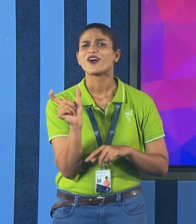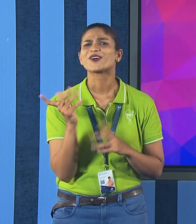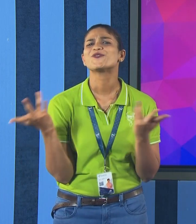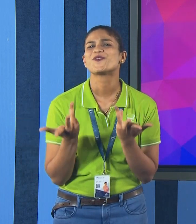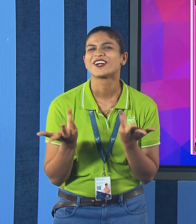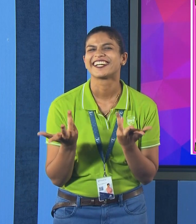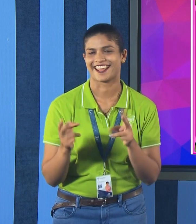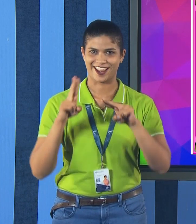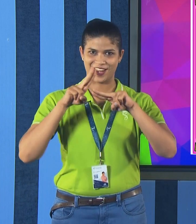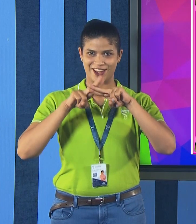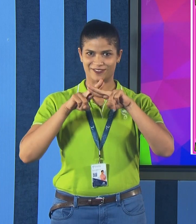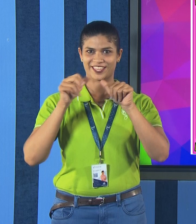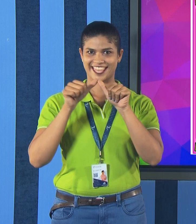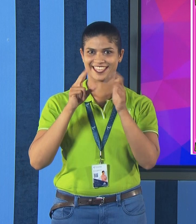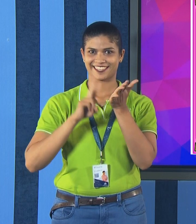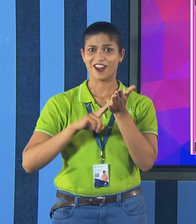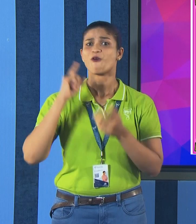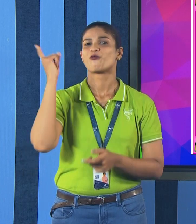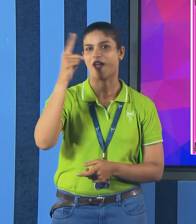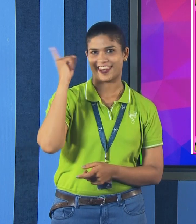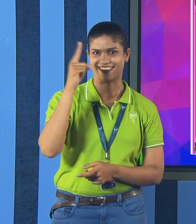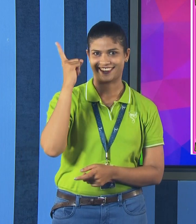with F, F, A, N, fan.